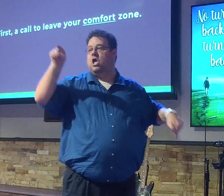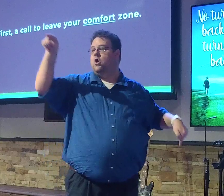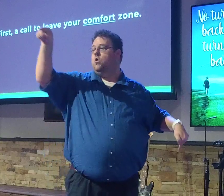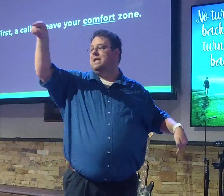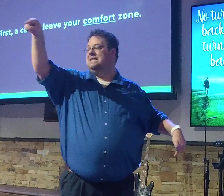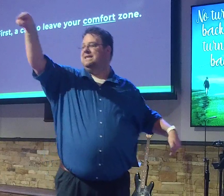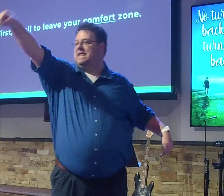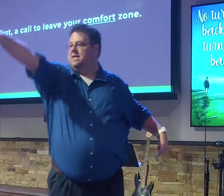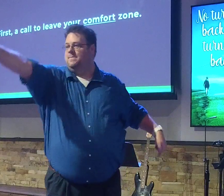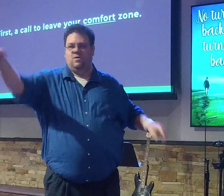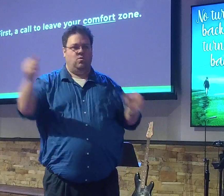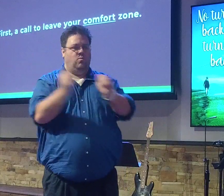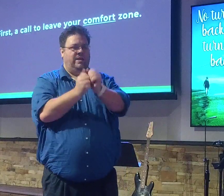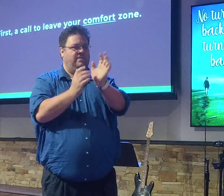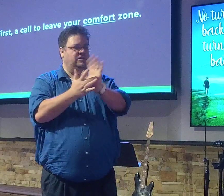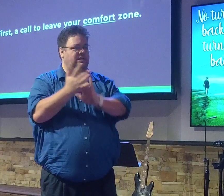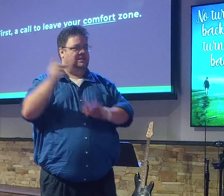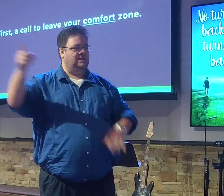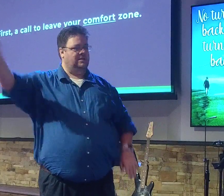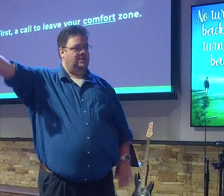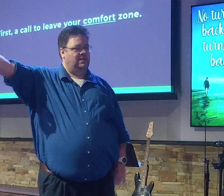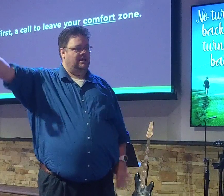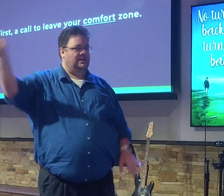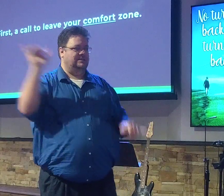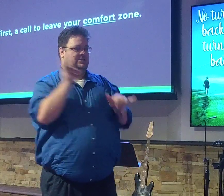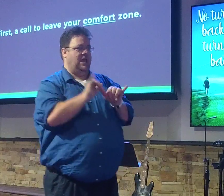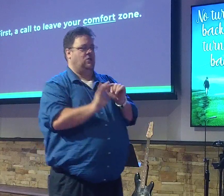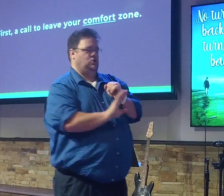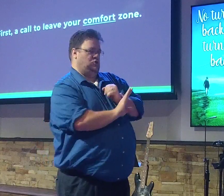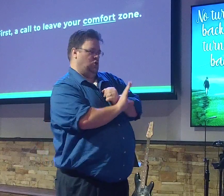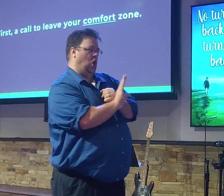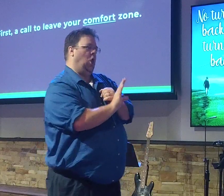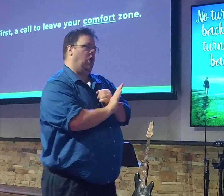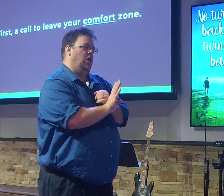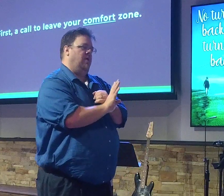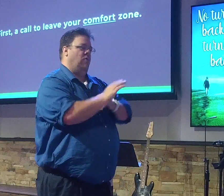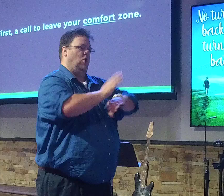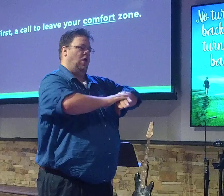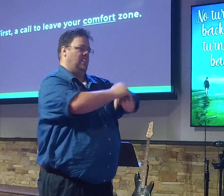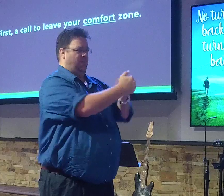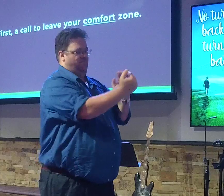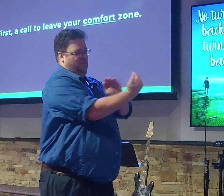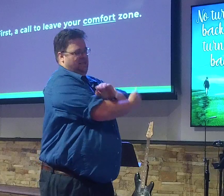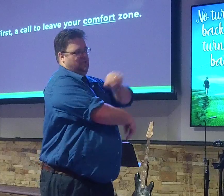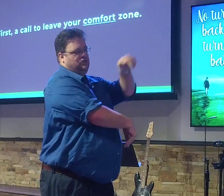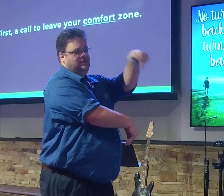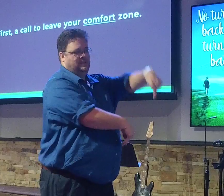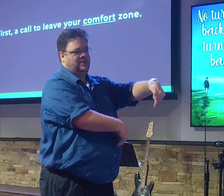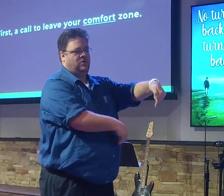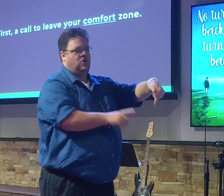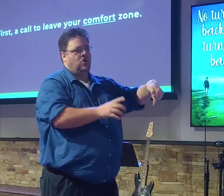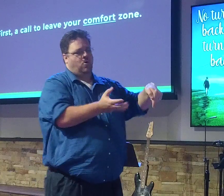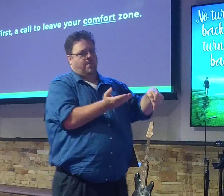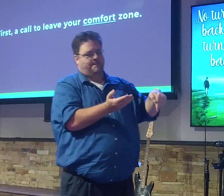Either you're going to stay safe on the shore or you're going to launch out